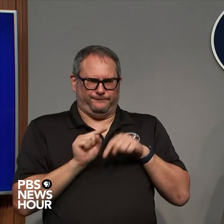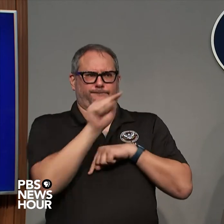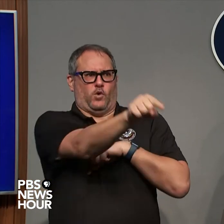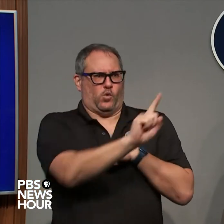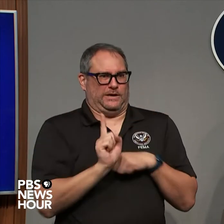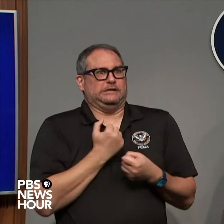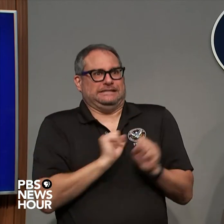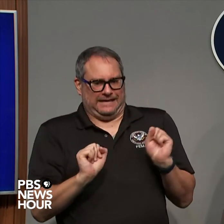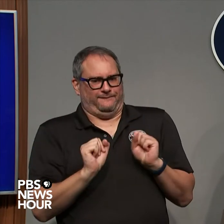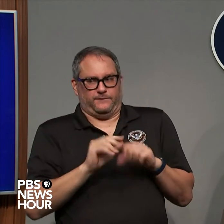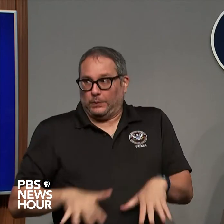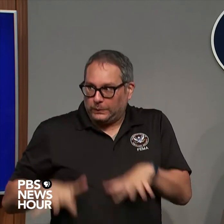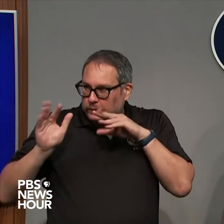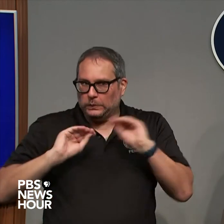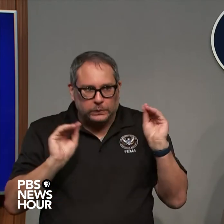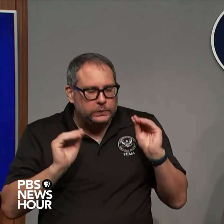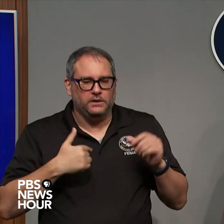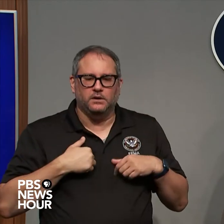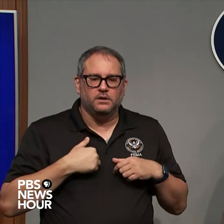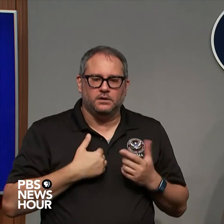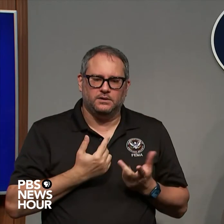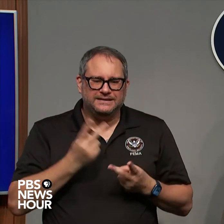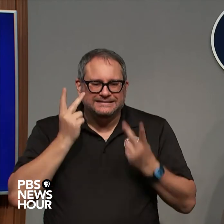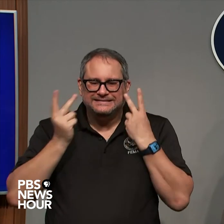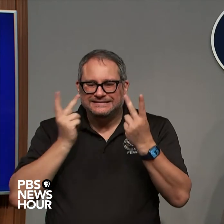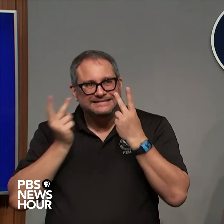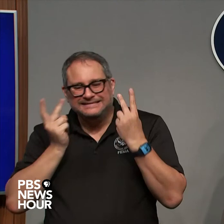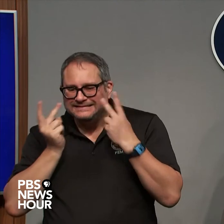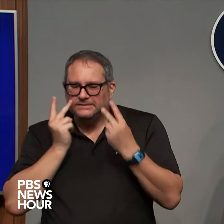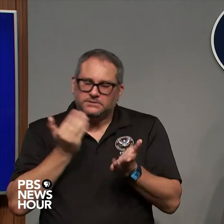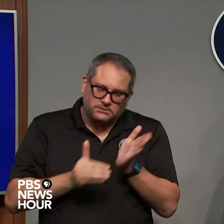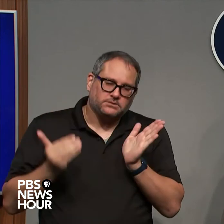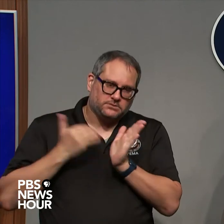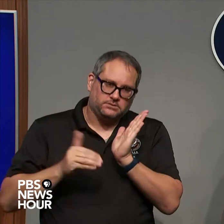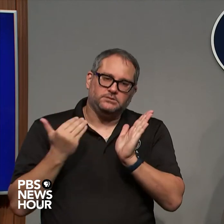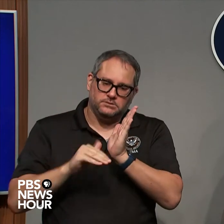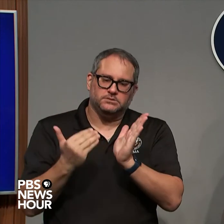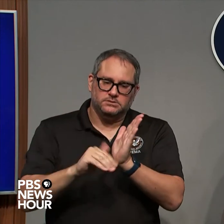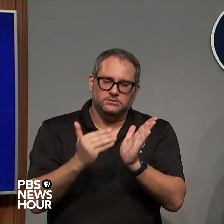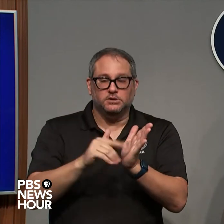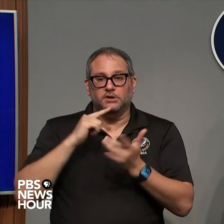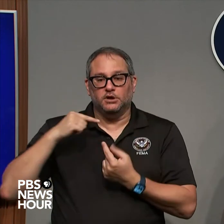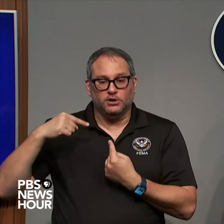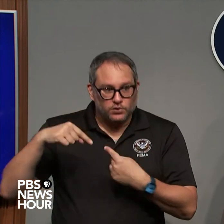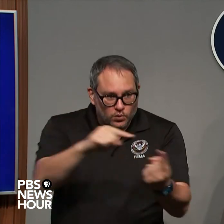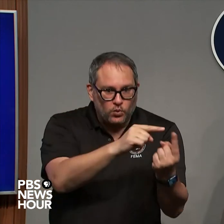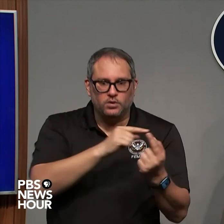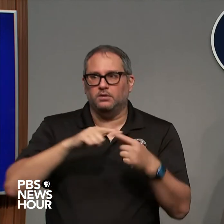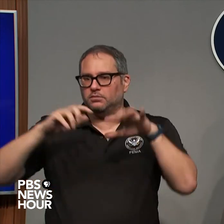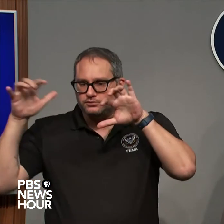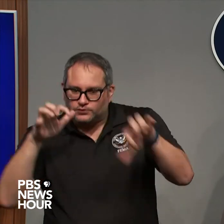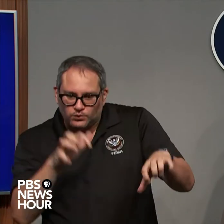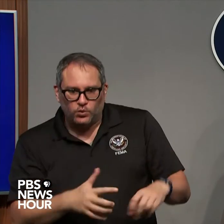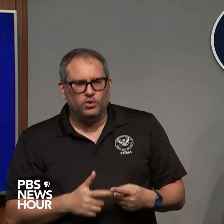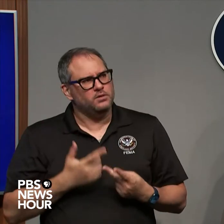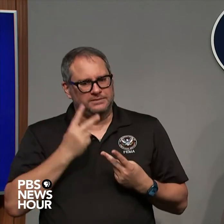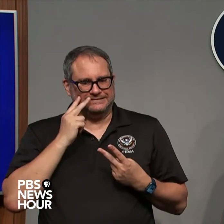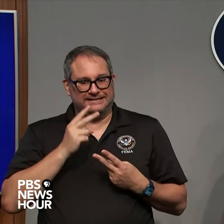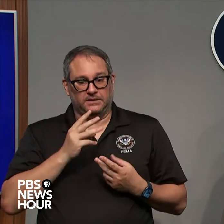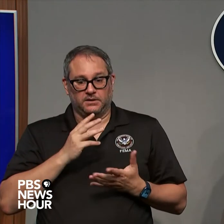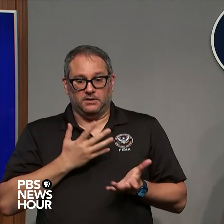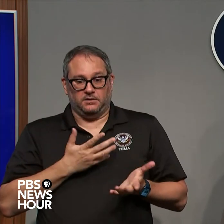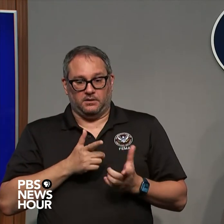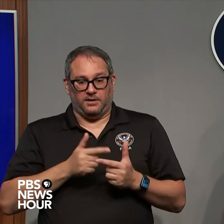and it's it's it's all you see it on every one of these storms you know we get through the storm and then afterwards the hazards the water